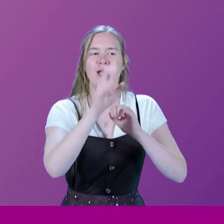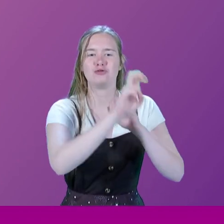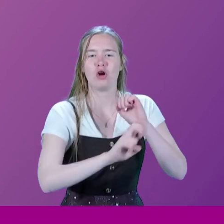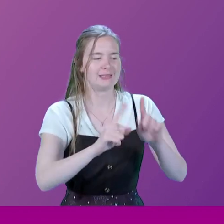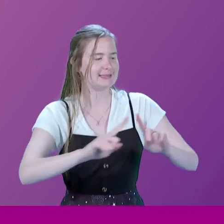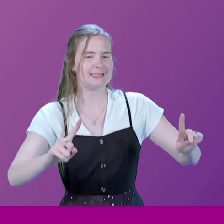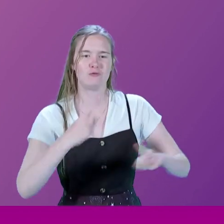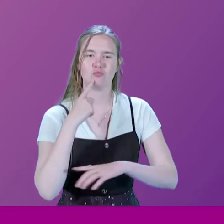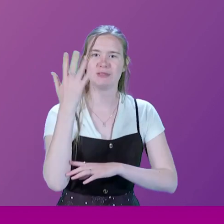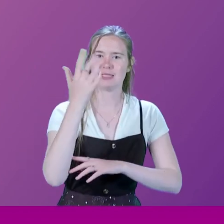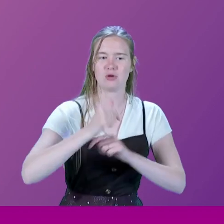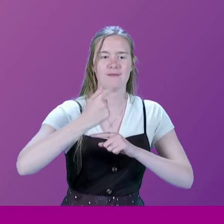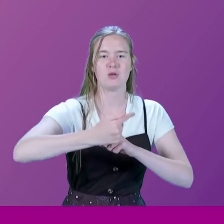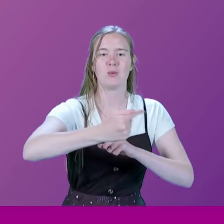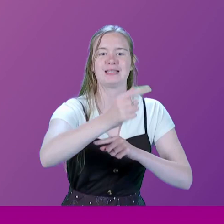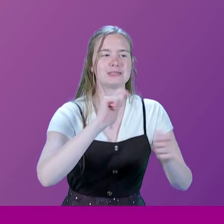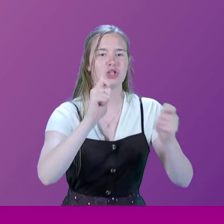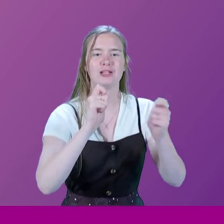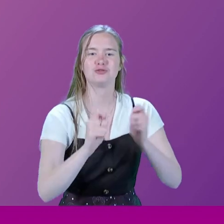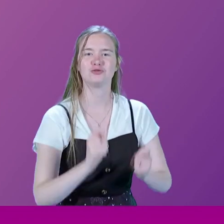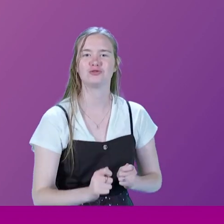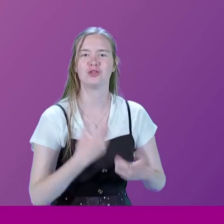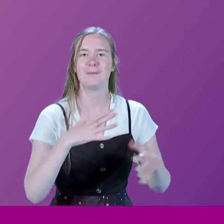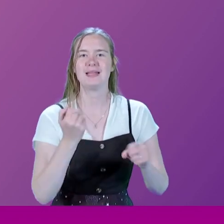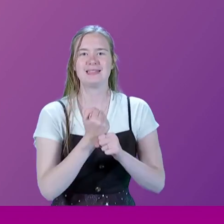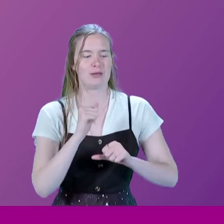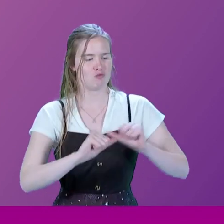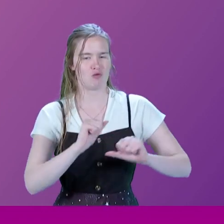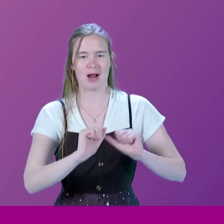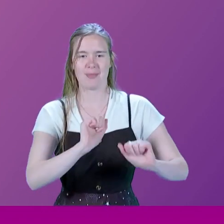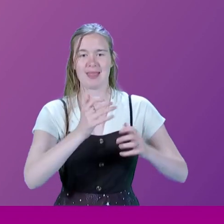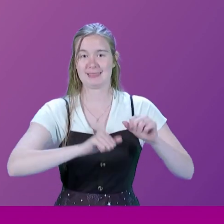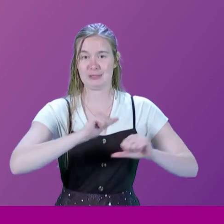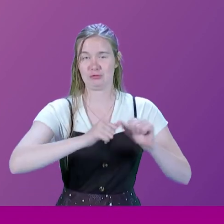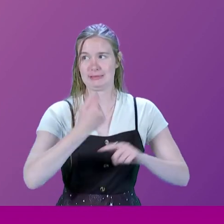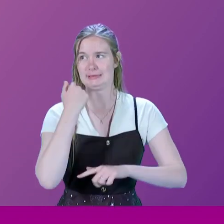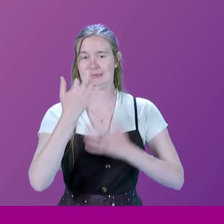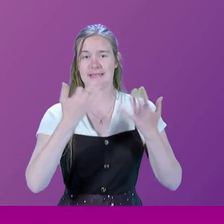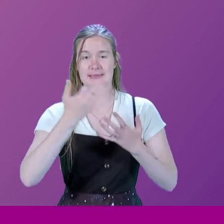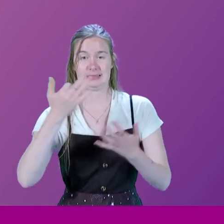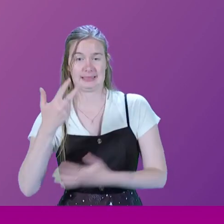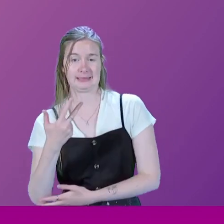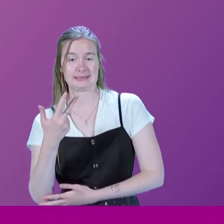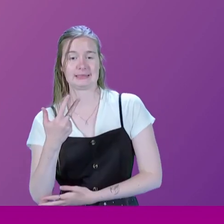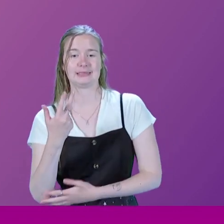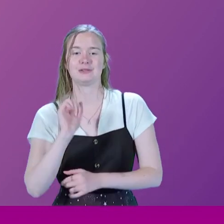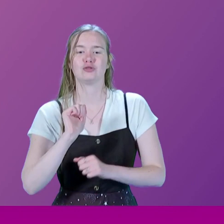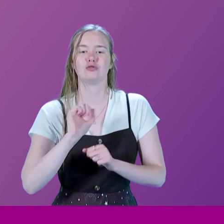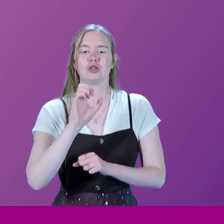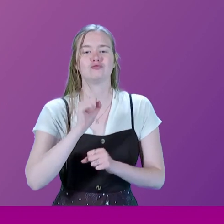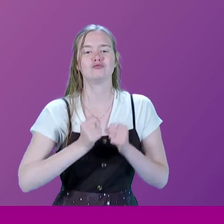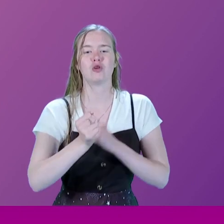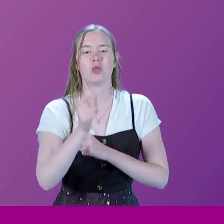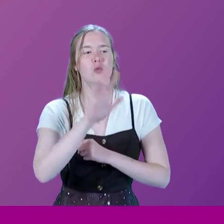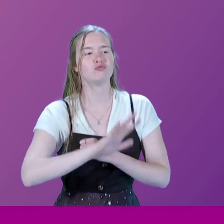presenter each week. And I had done a programme in that series in 1998, which was a railway journey across